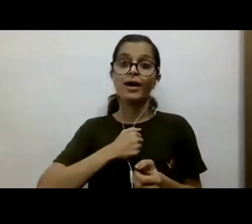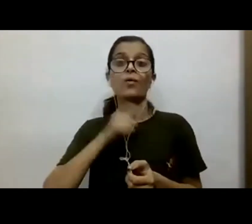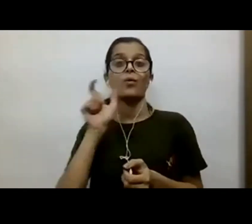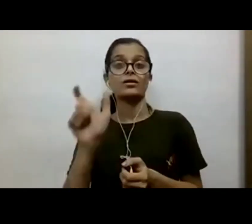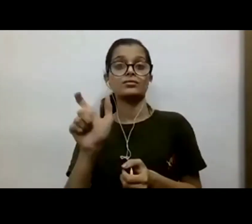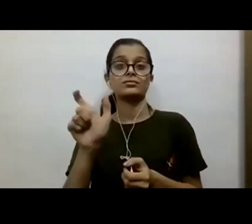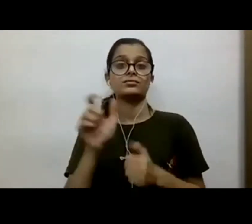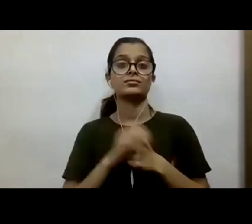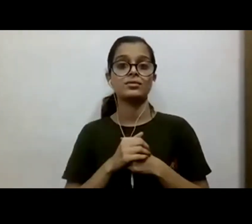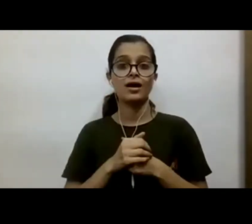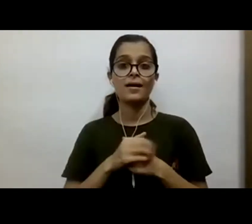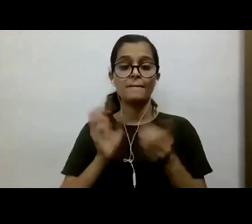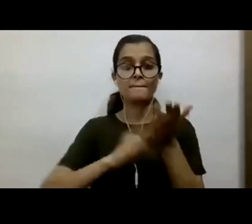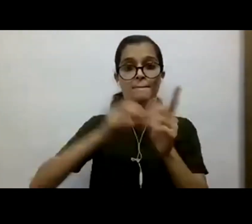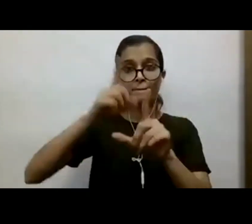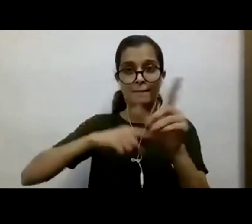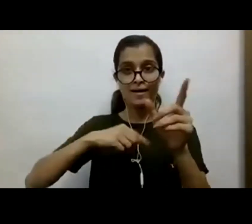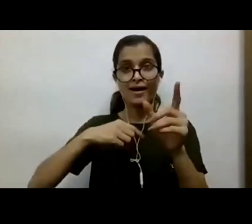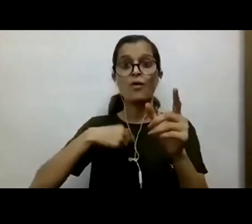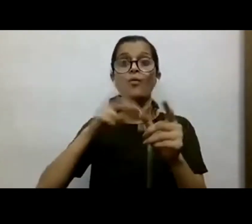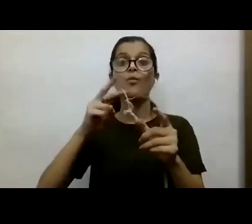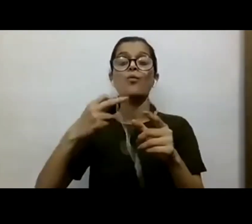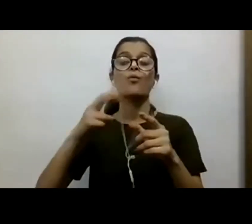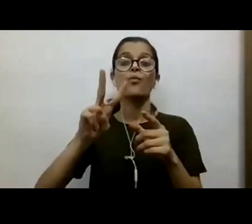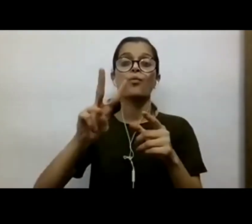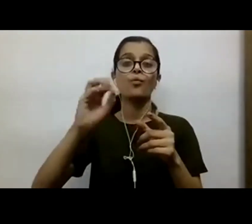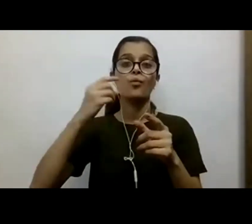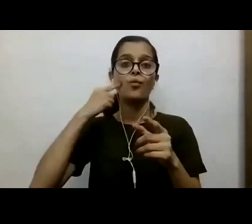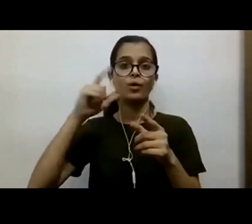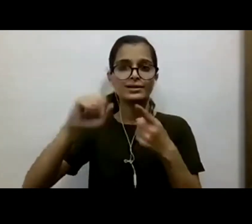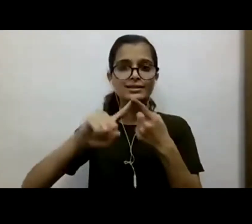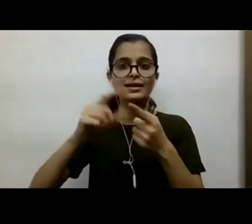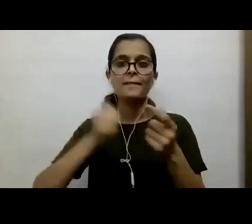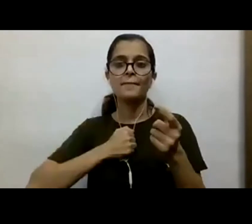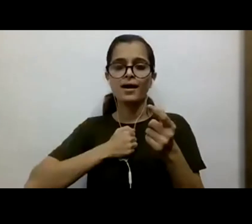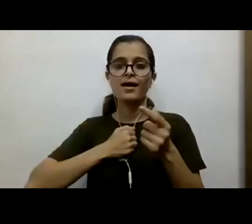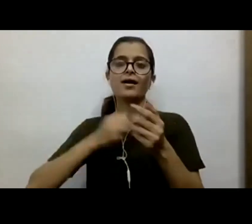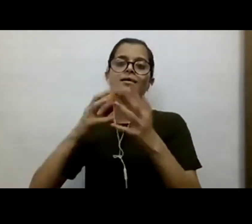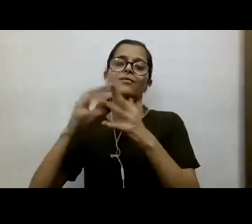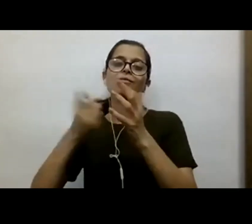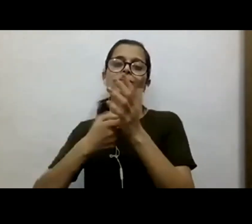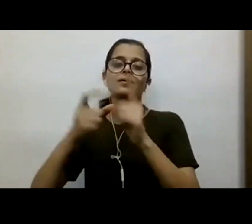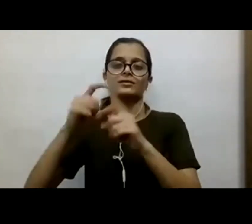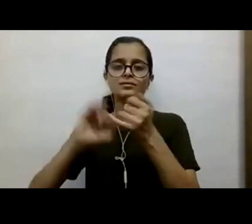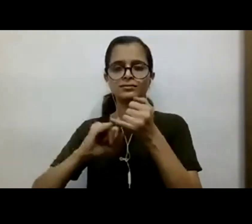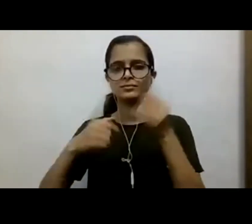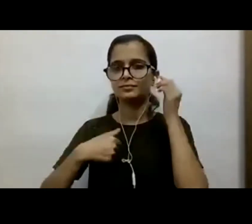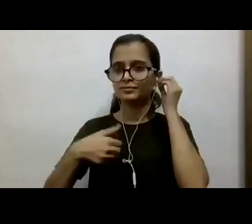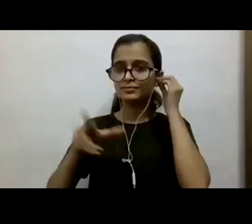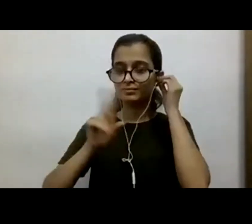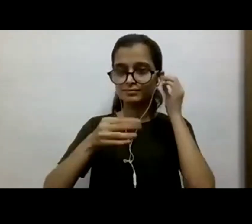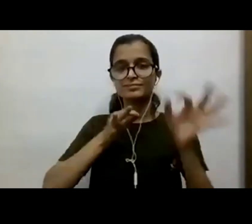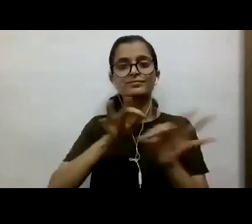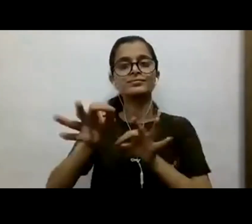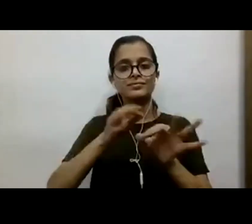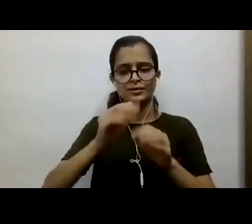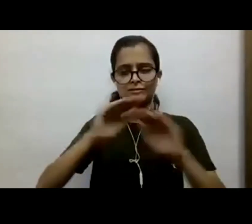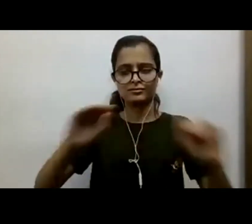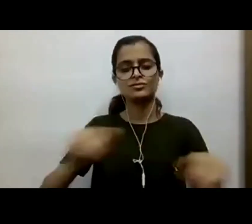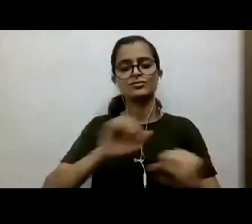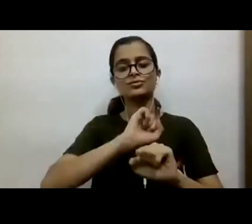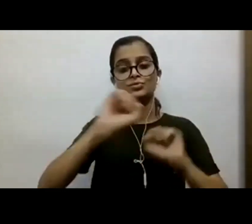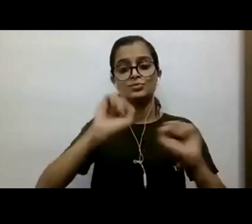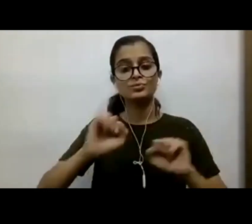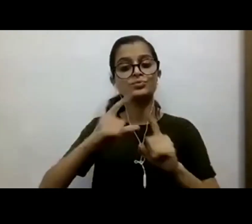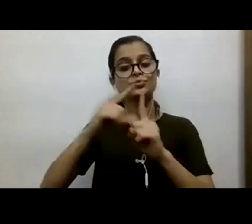This actually defined and redefined what, in many ways, what children can do. And